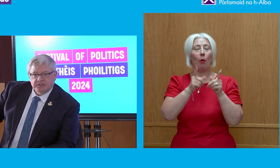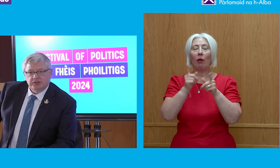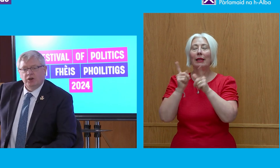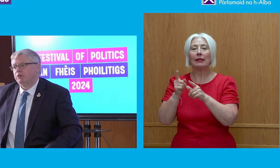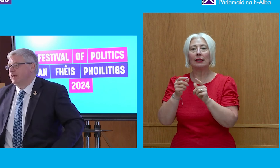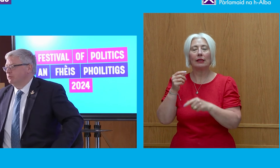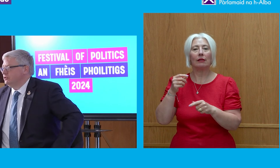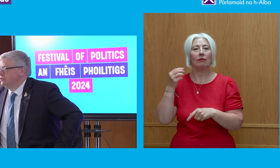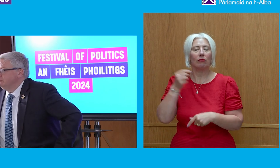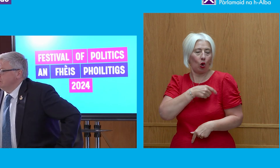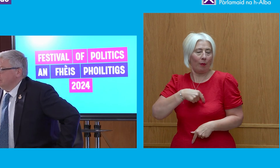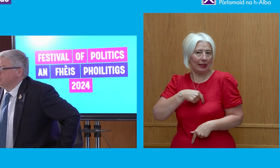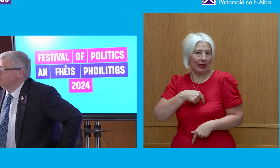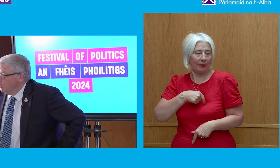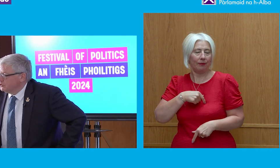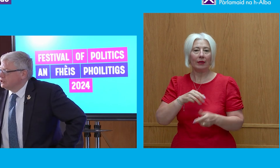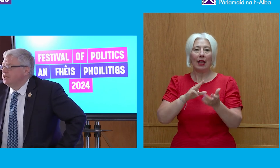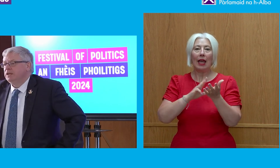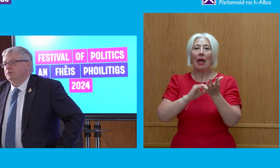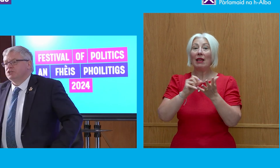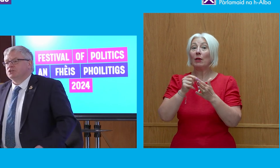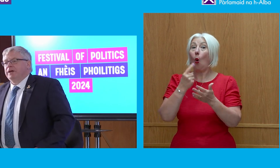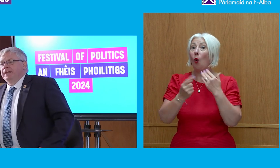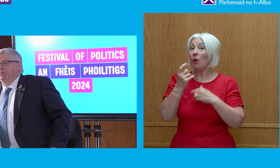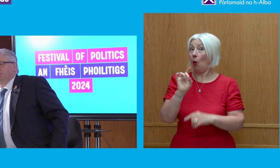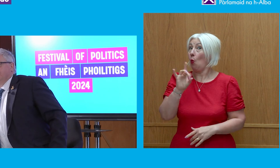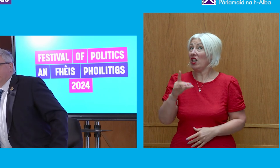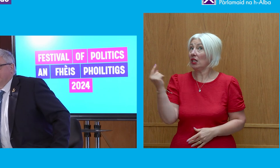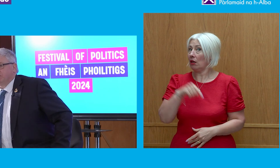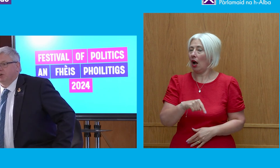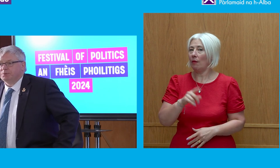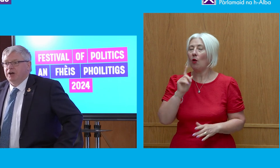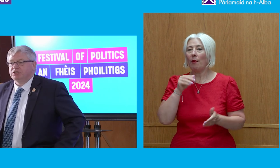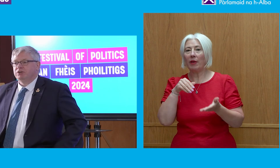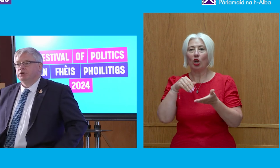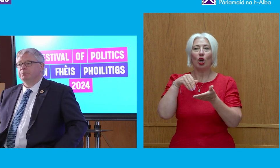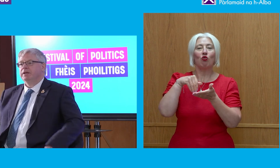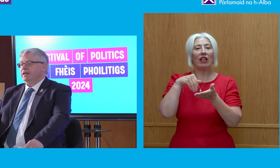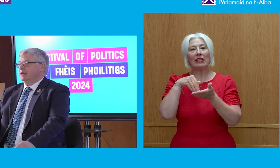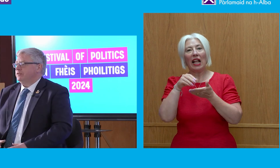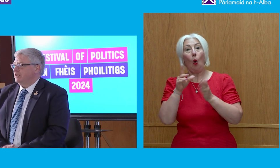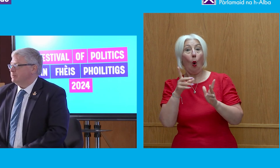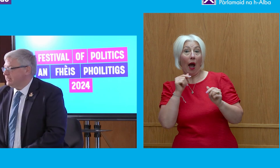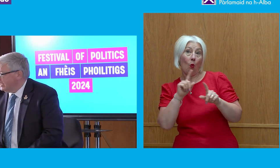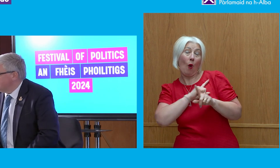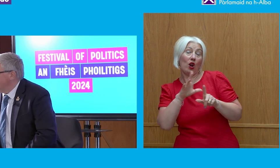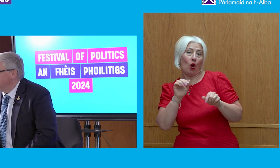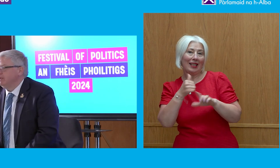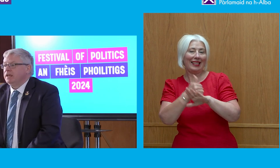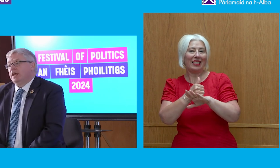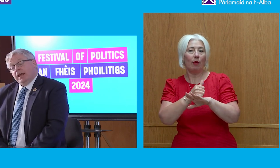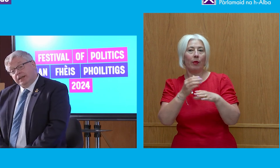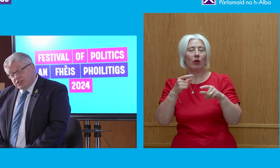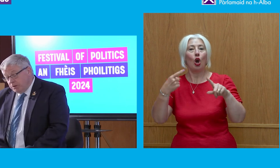MSPs only ever want to come to once, which is when they want to sell us a cross-party group. If they come a second